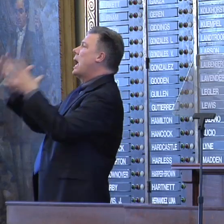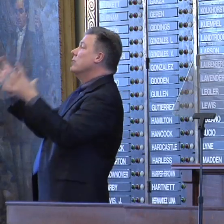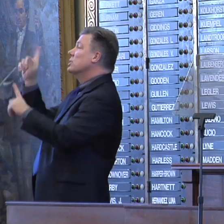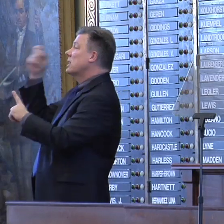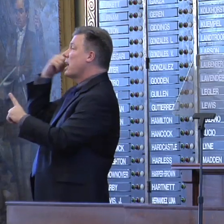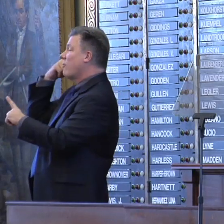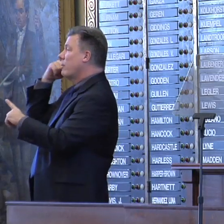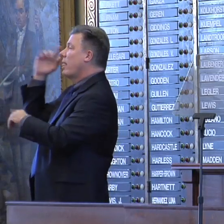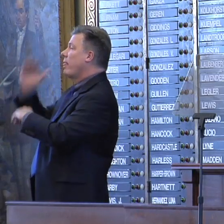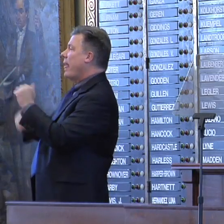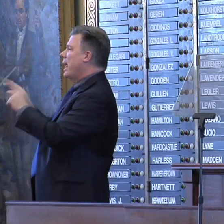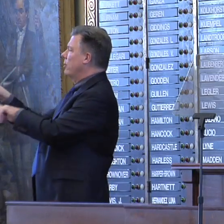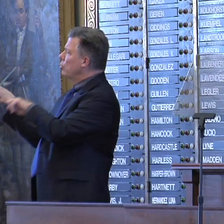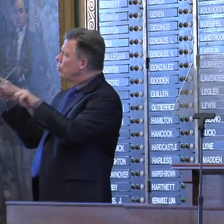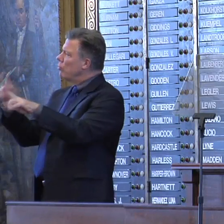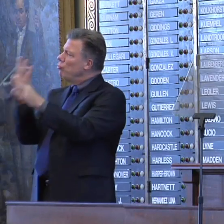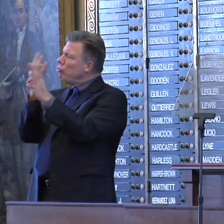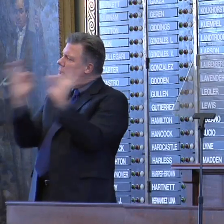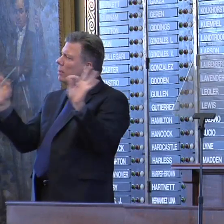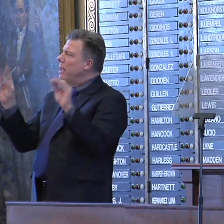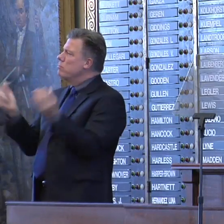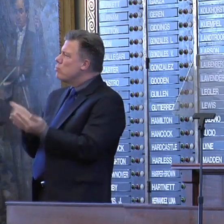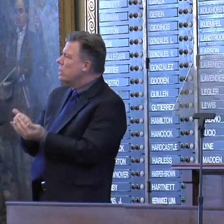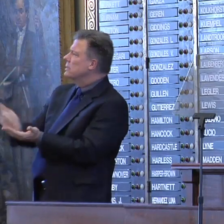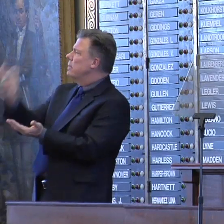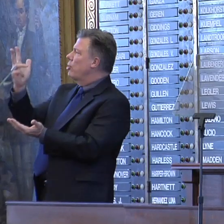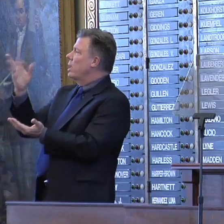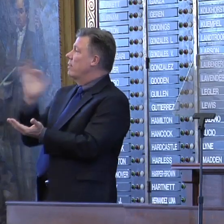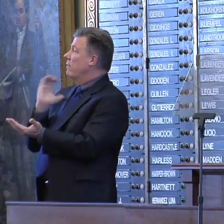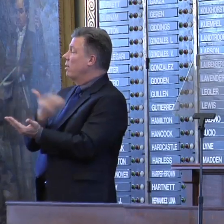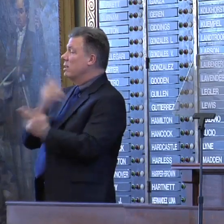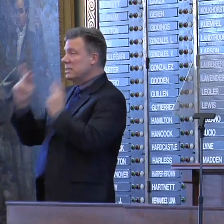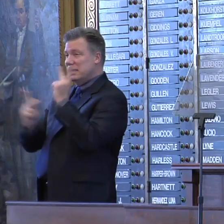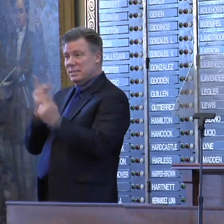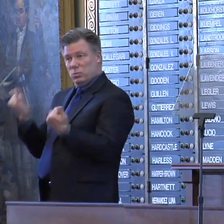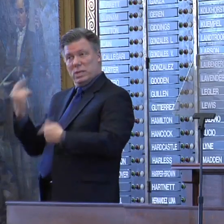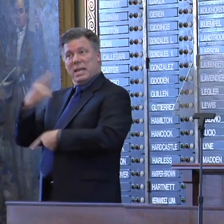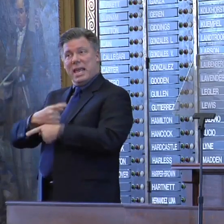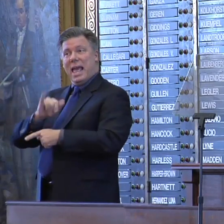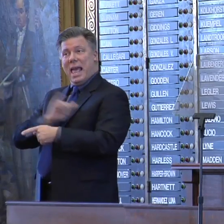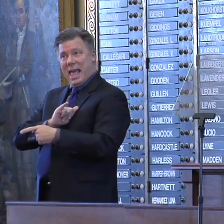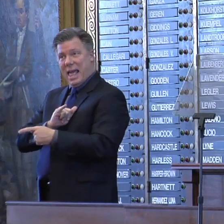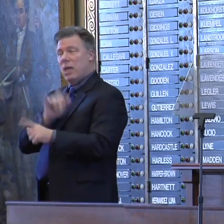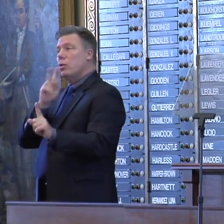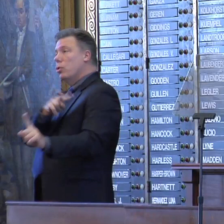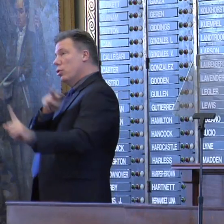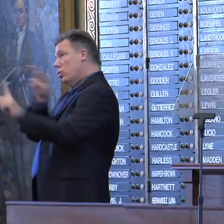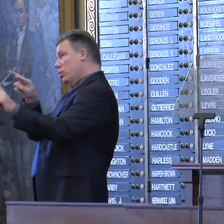do the freedom and prosperity of their citizens. As Exhibit A, I submit the Illinois